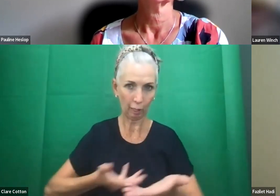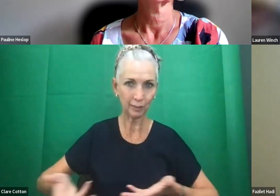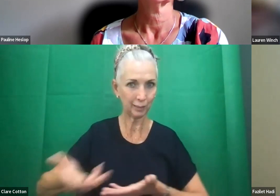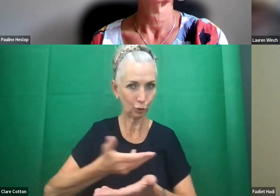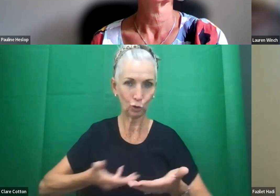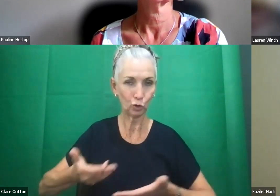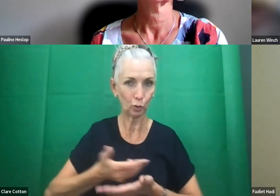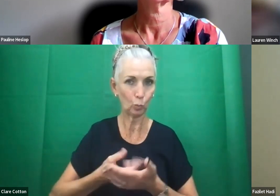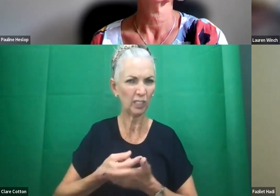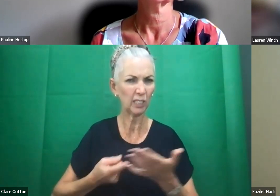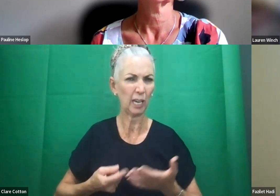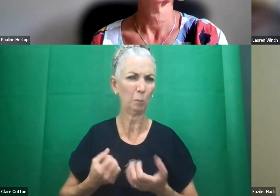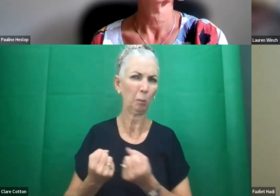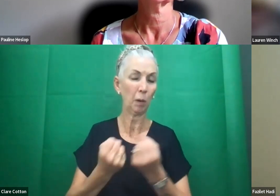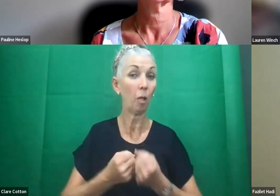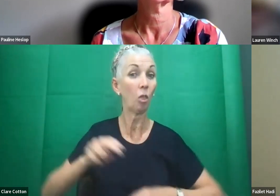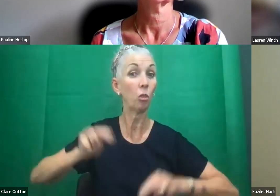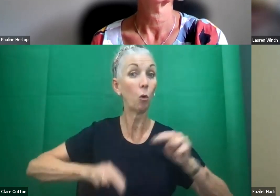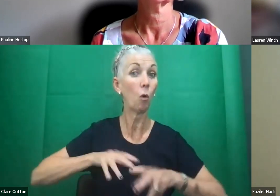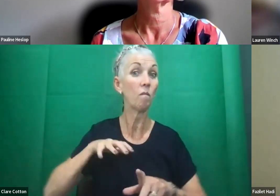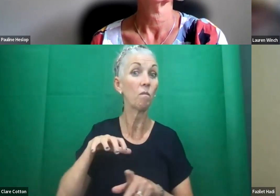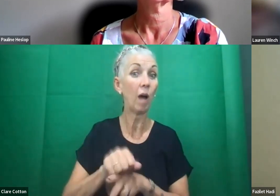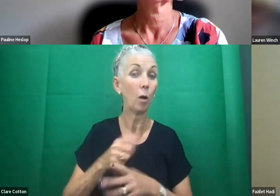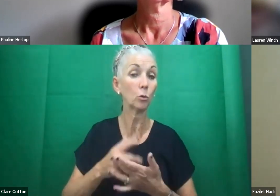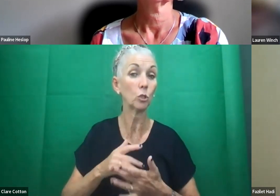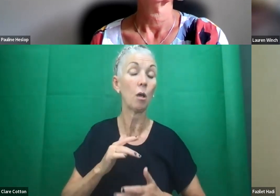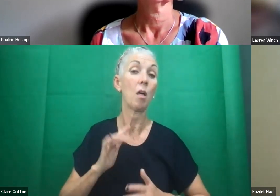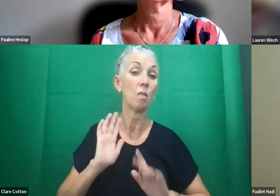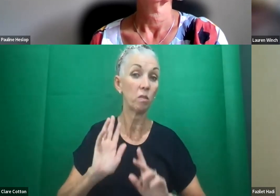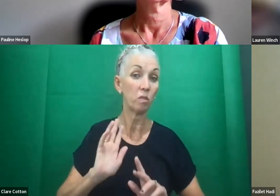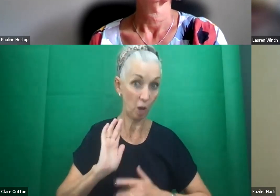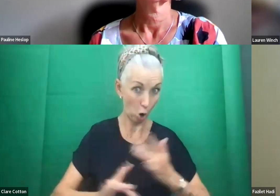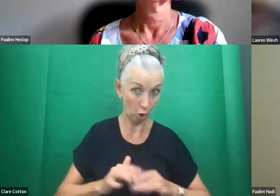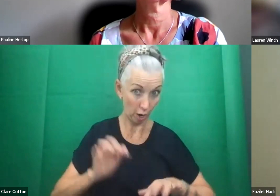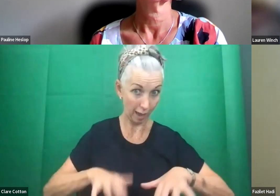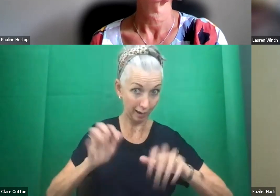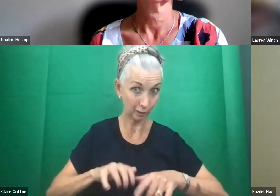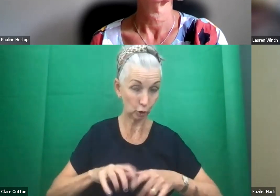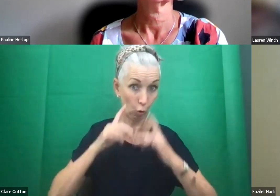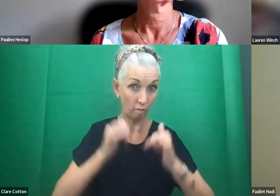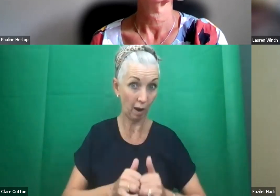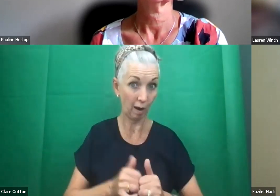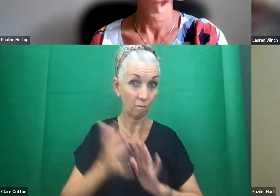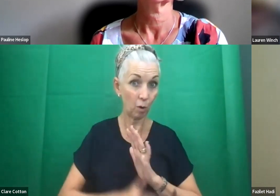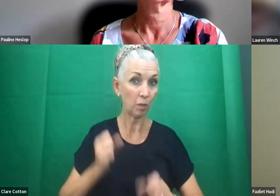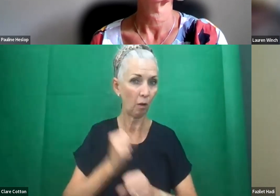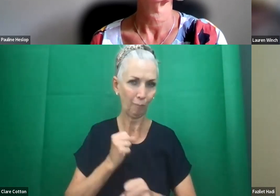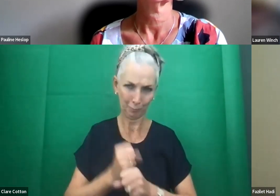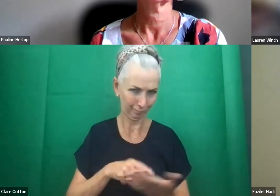people. And the court actually found the online survey that the government did didn't constitute consultation.